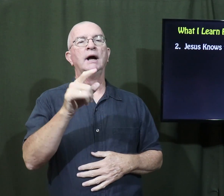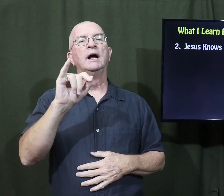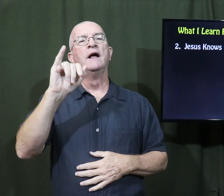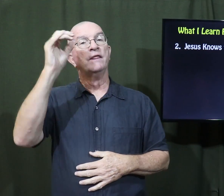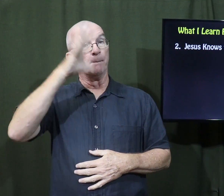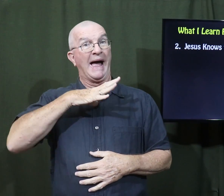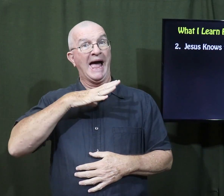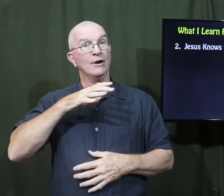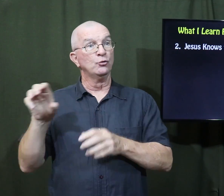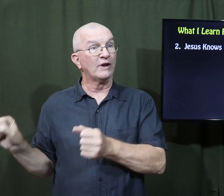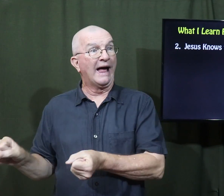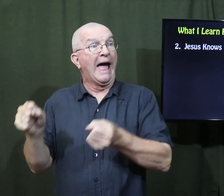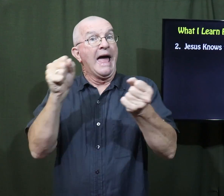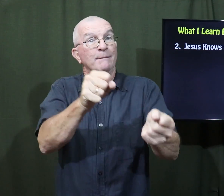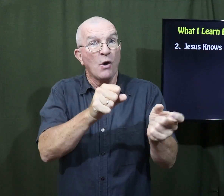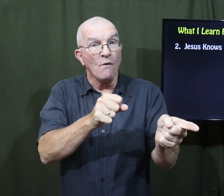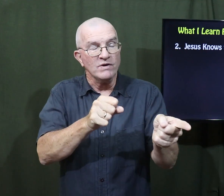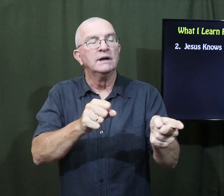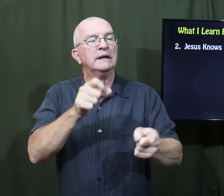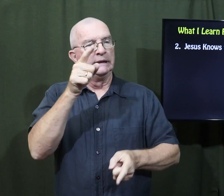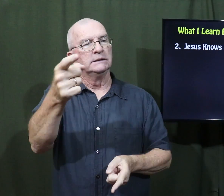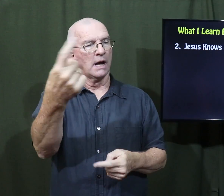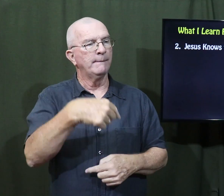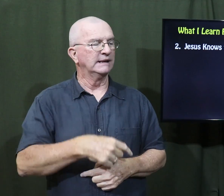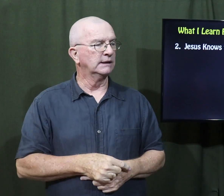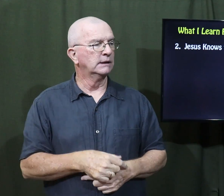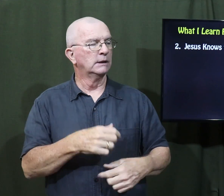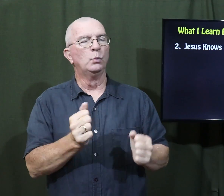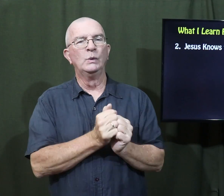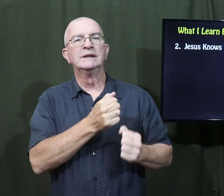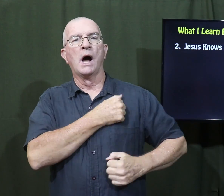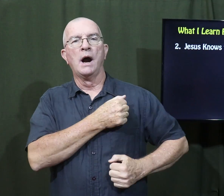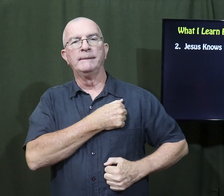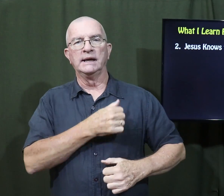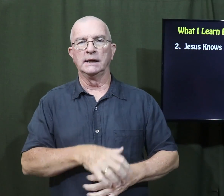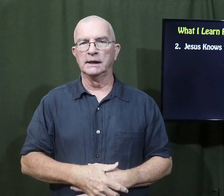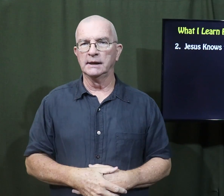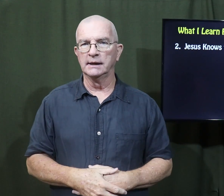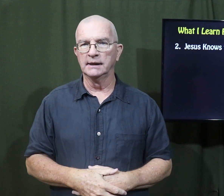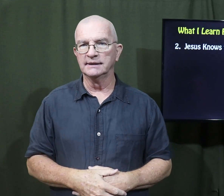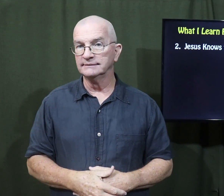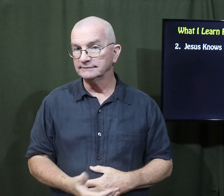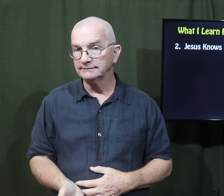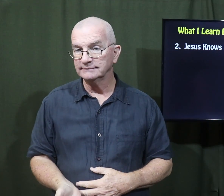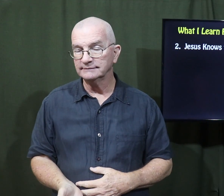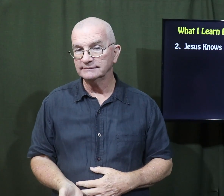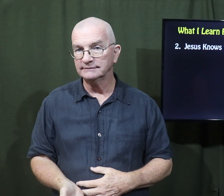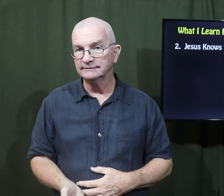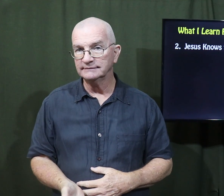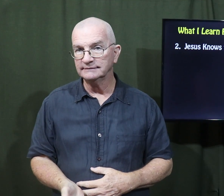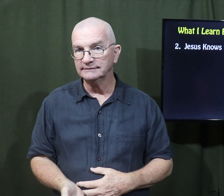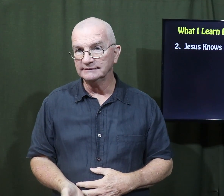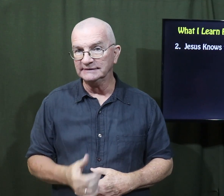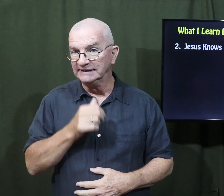No, Jesus just said, here comes the man that's going to hand me over and the soldiers.